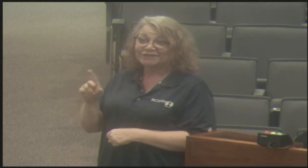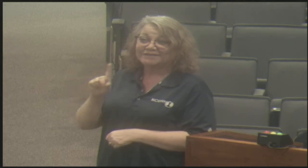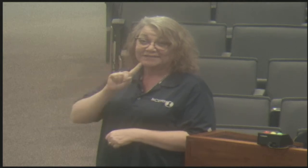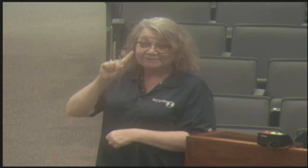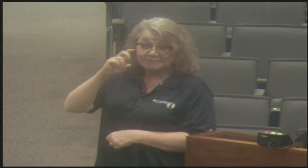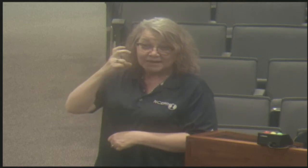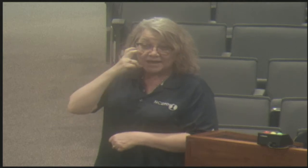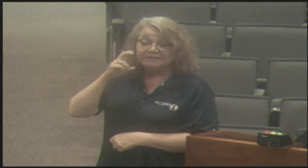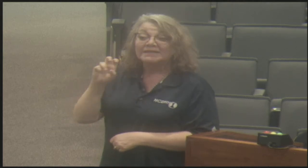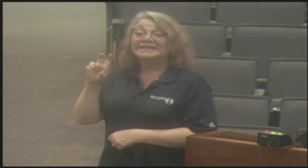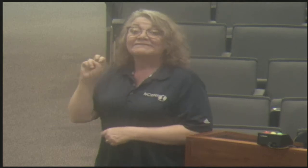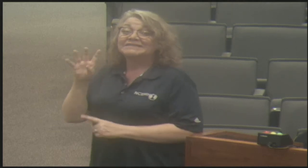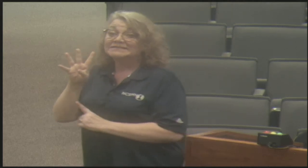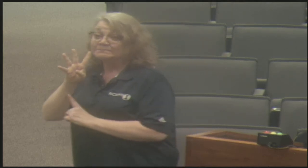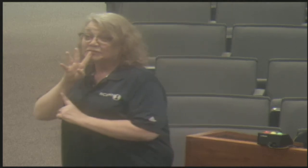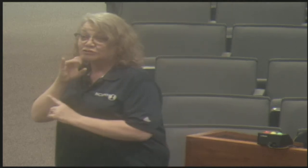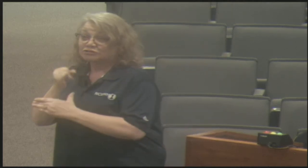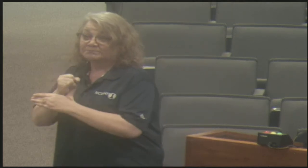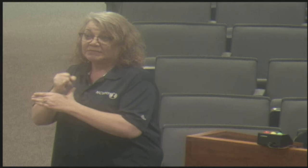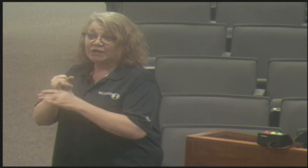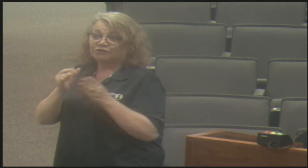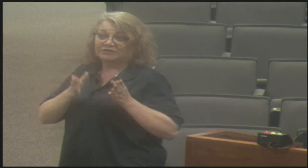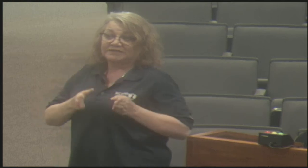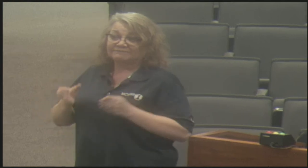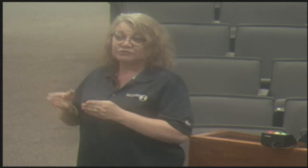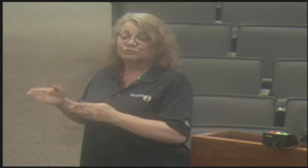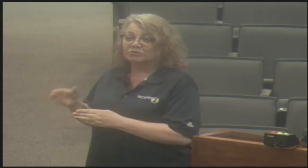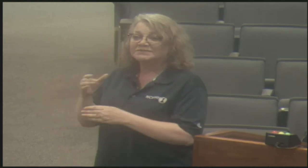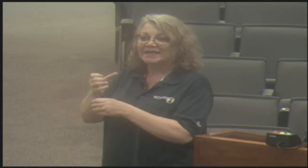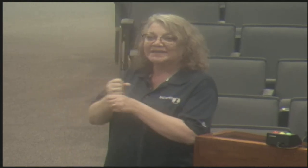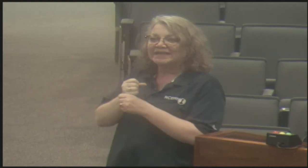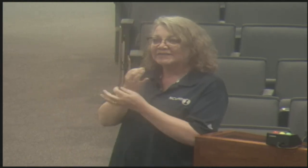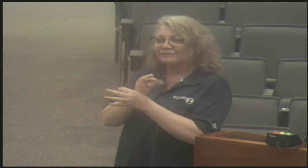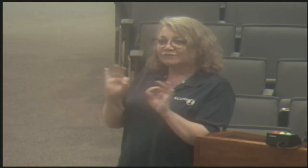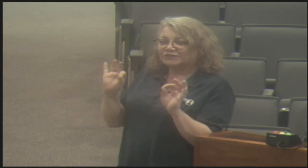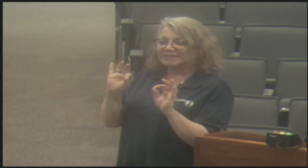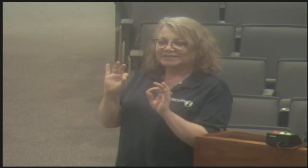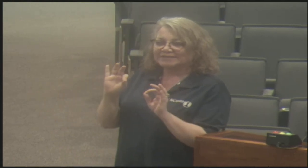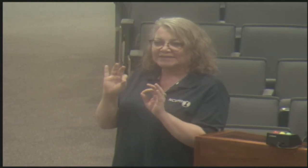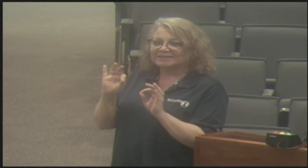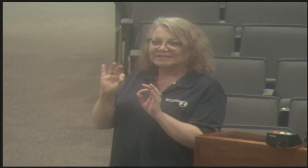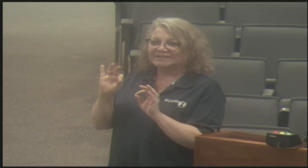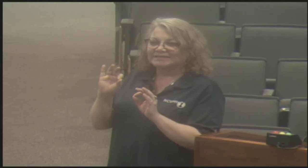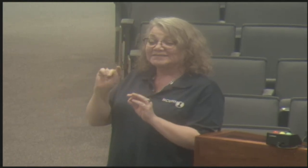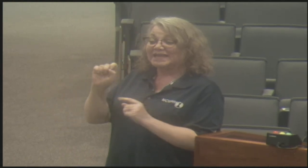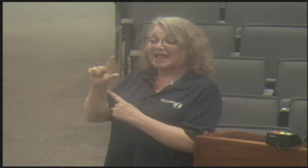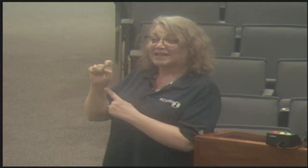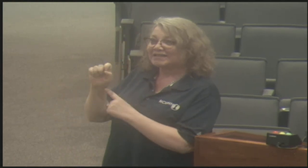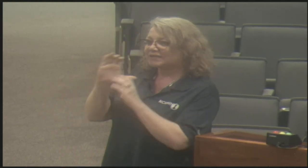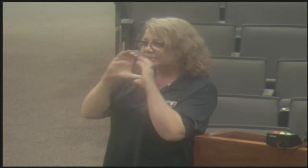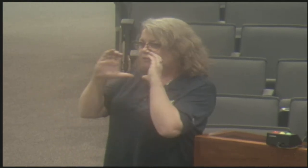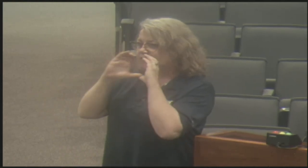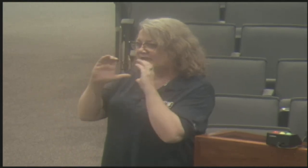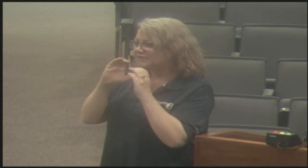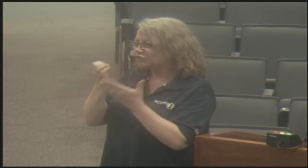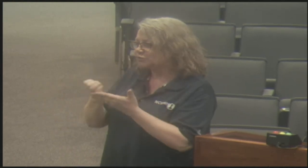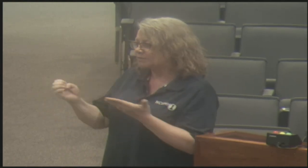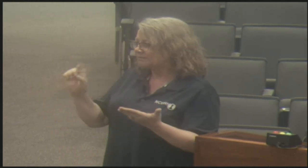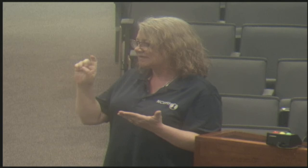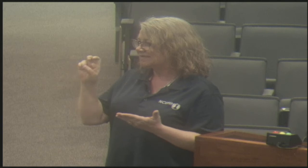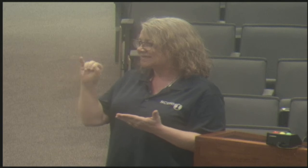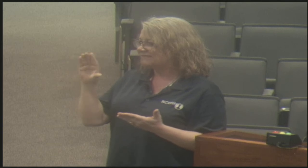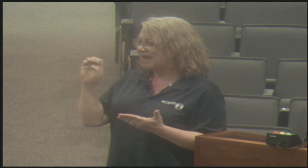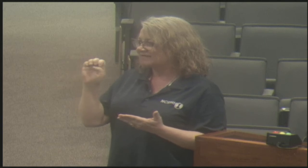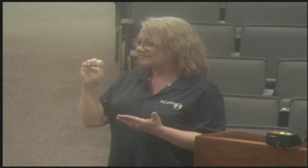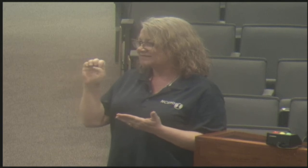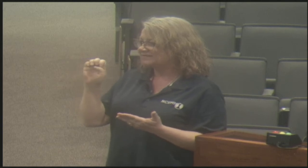of the different services that we have to offer for deaf individuals, hard of hearing individuals, and even speech impaired individuals in regards